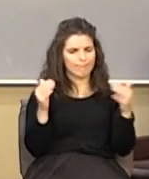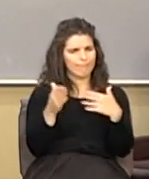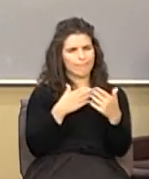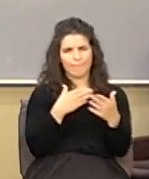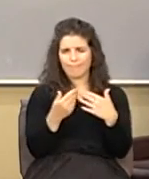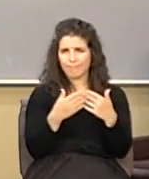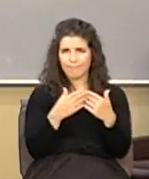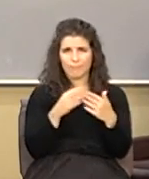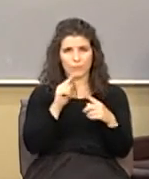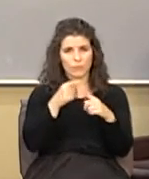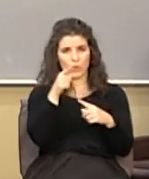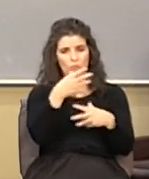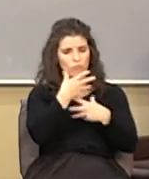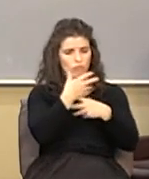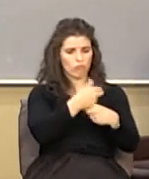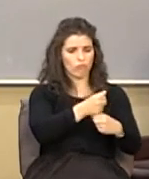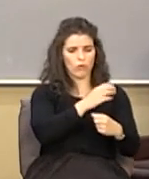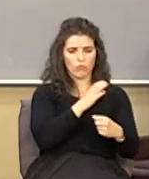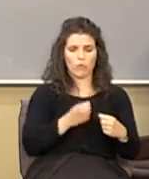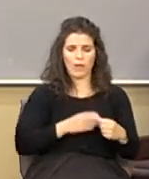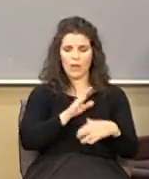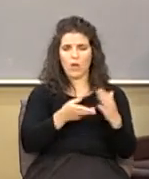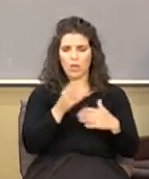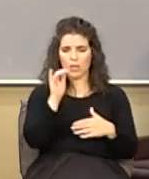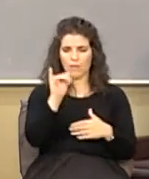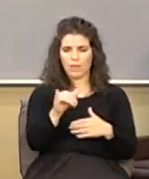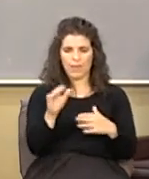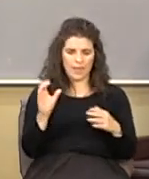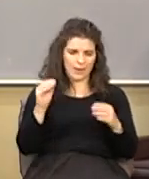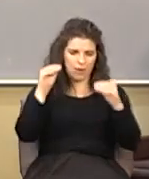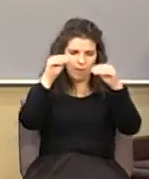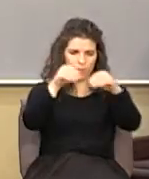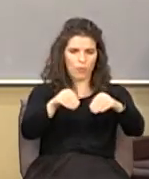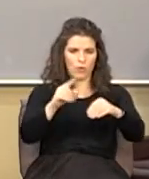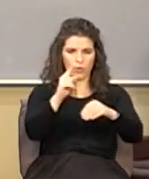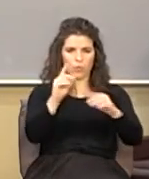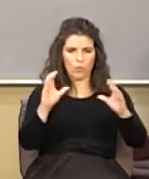when you trust Christ all of us are put into that one body